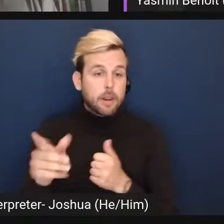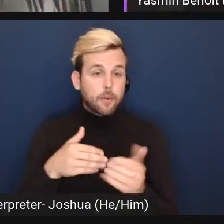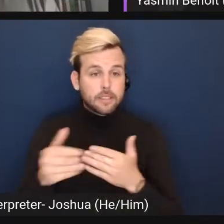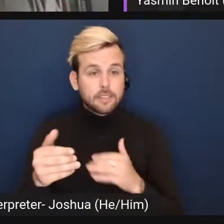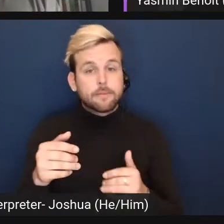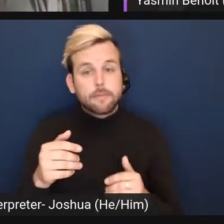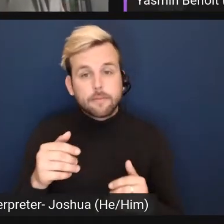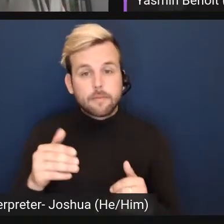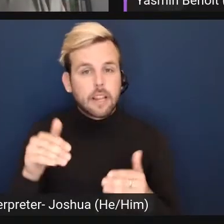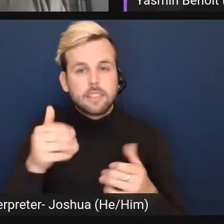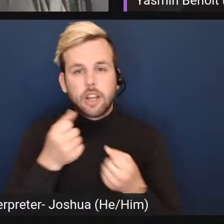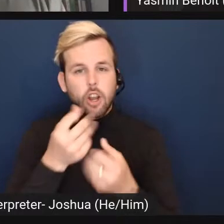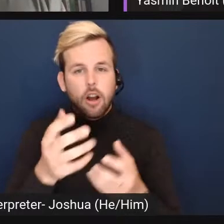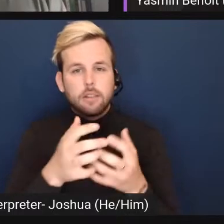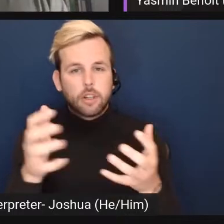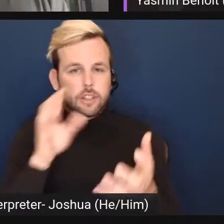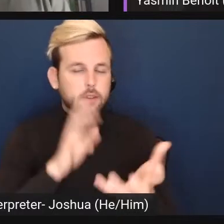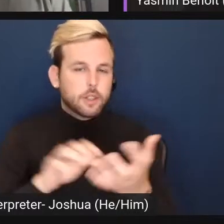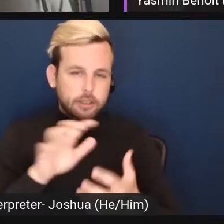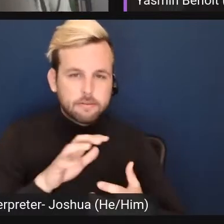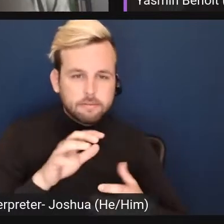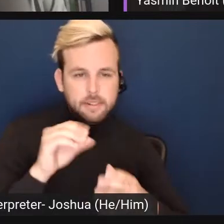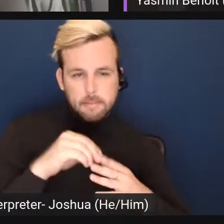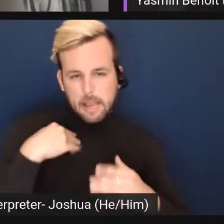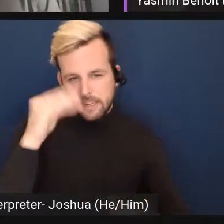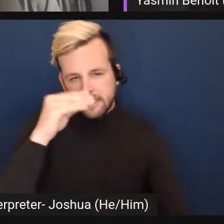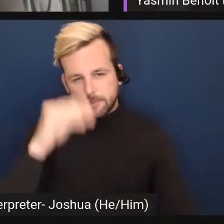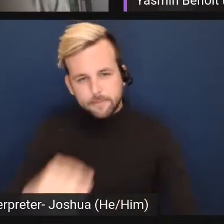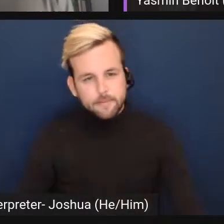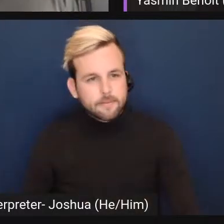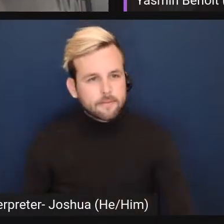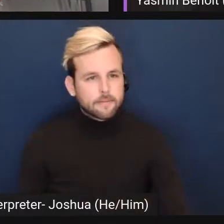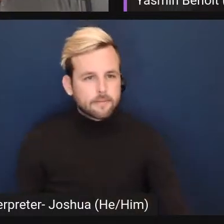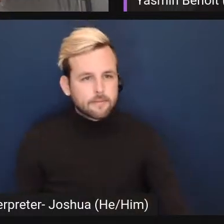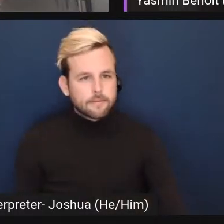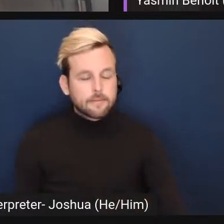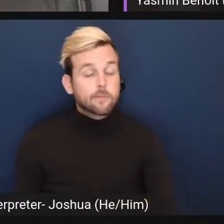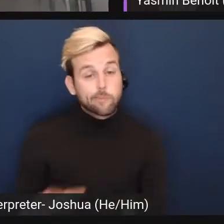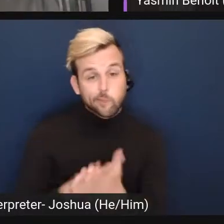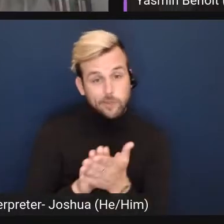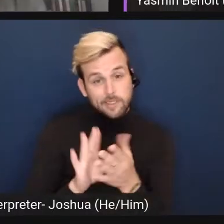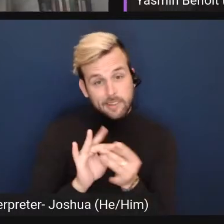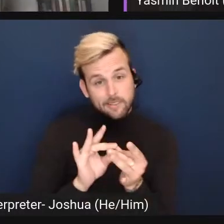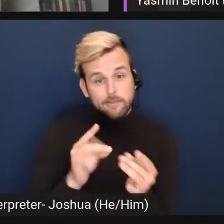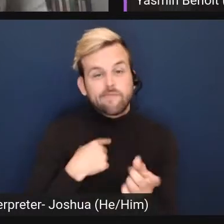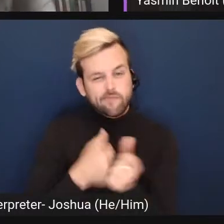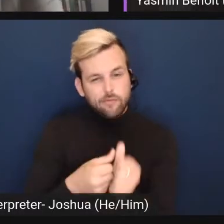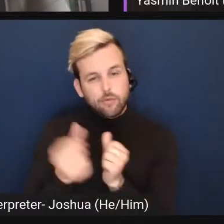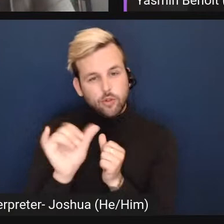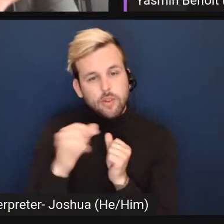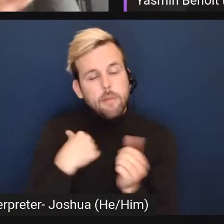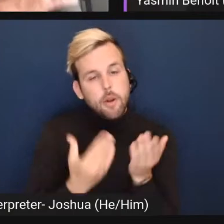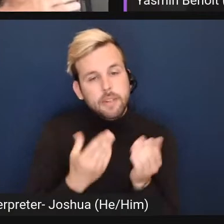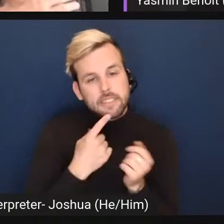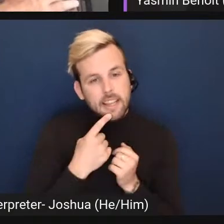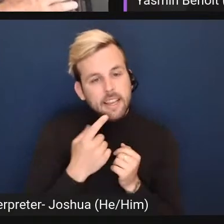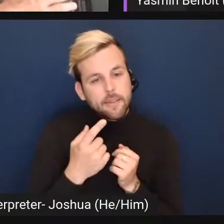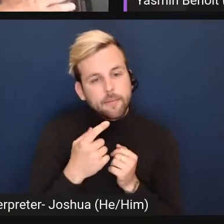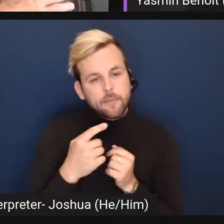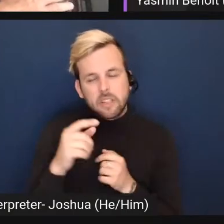So it hasn't caused that much confusion, in my opinion. Well said. I'd echo that, too. I'd probably say, like,